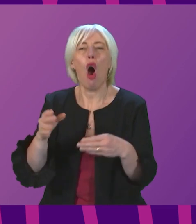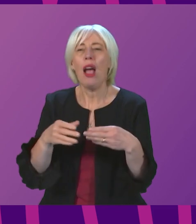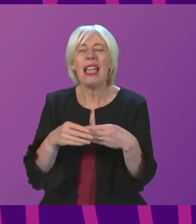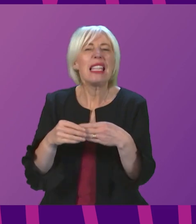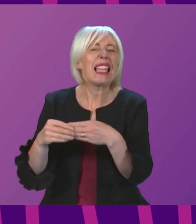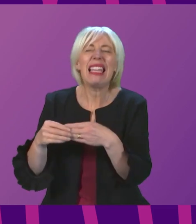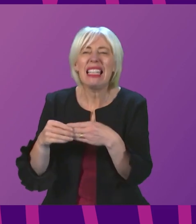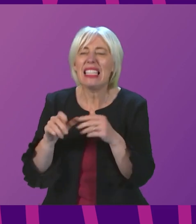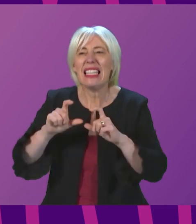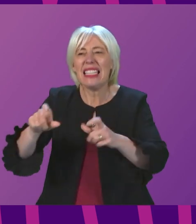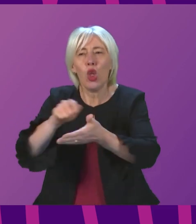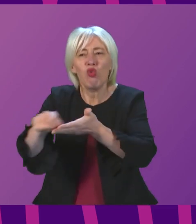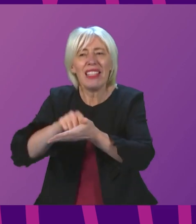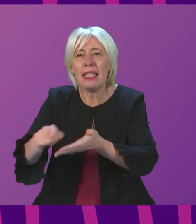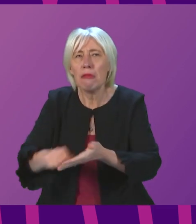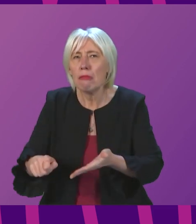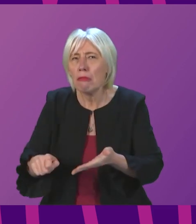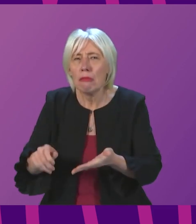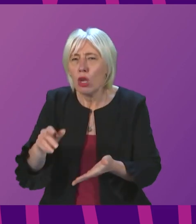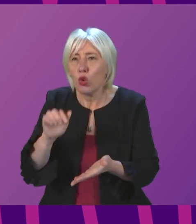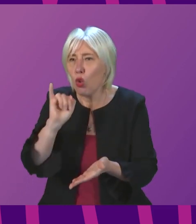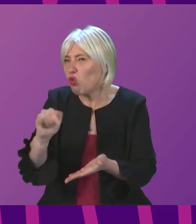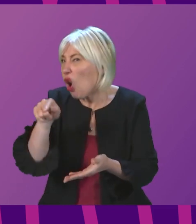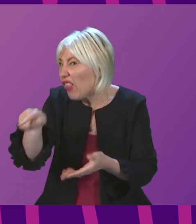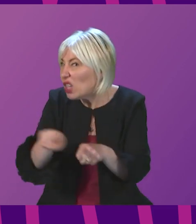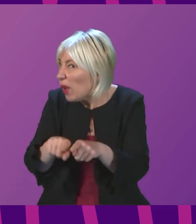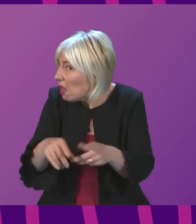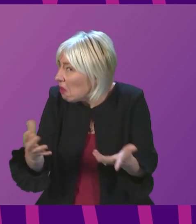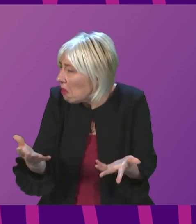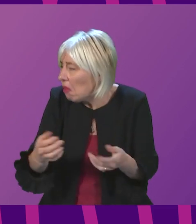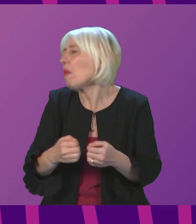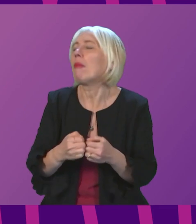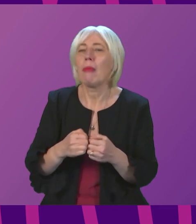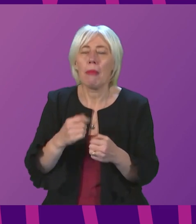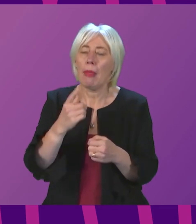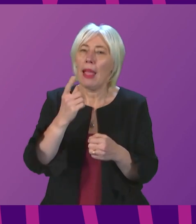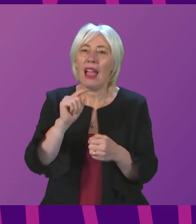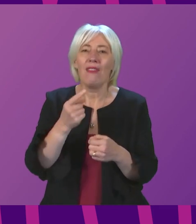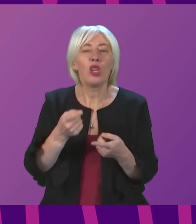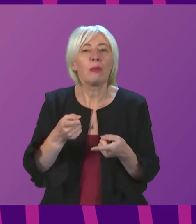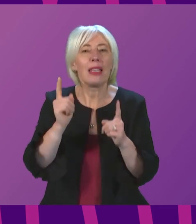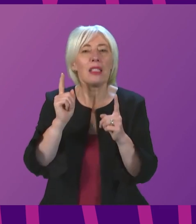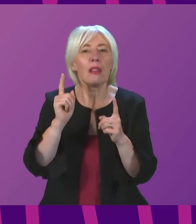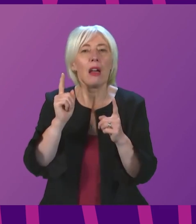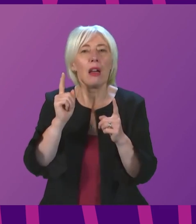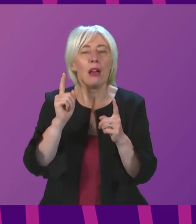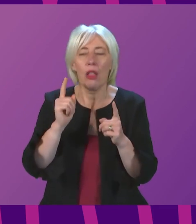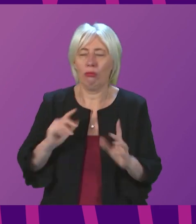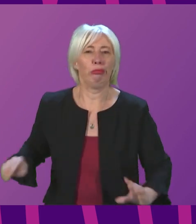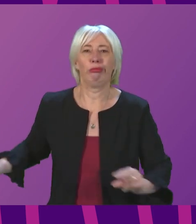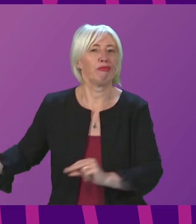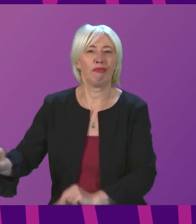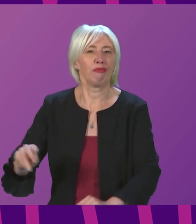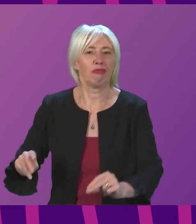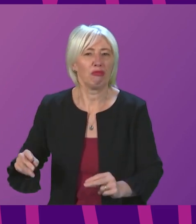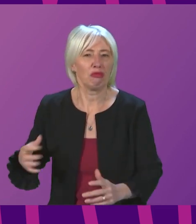still being written. So he was also incorrect with that. And, and, and can the First Minister… Well, we're